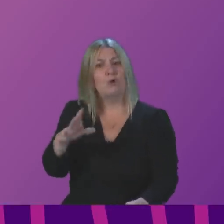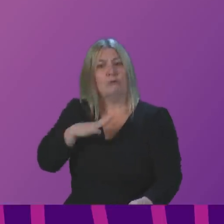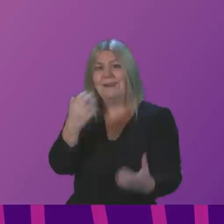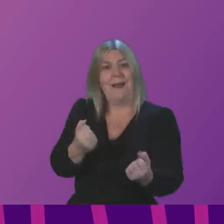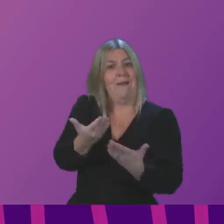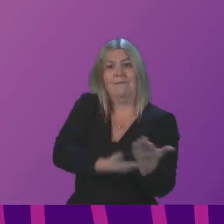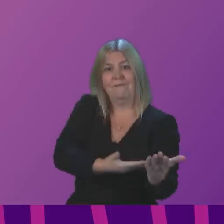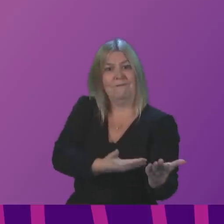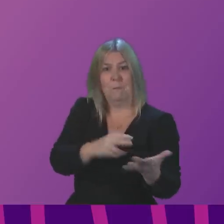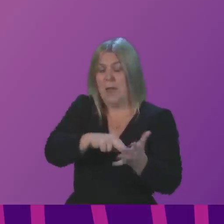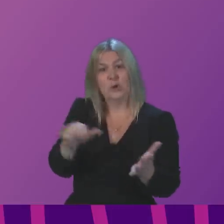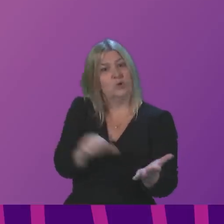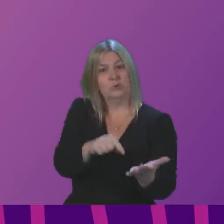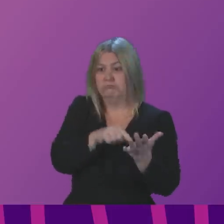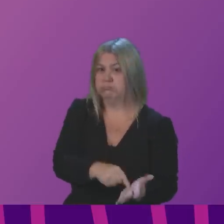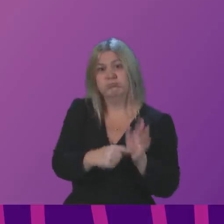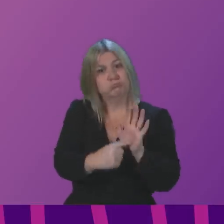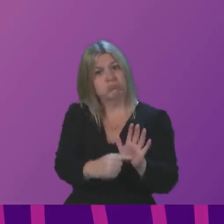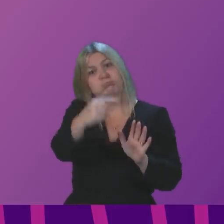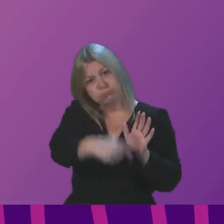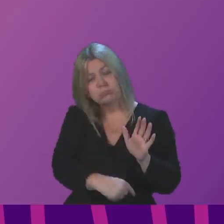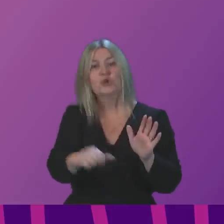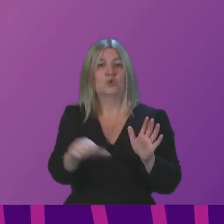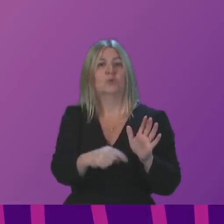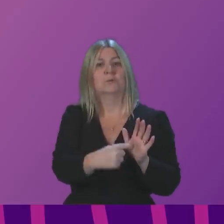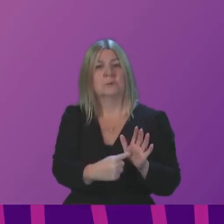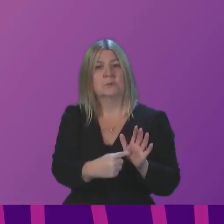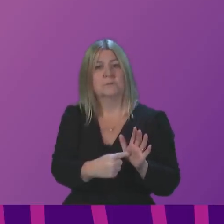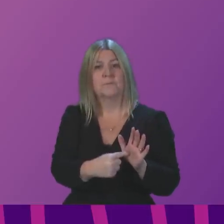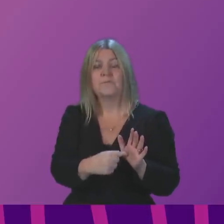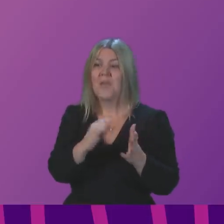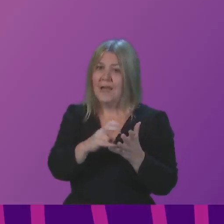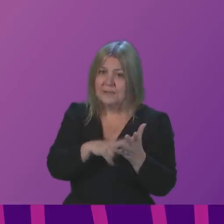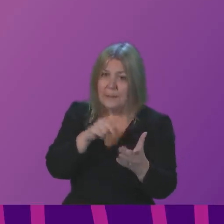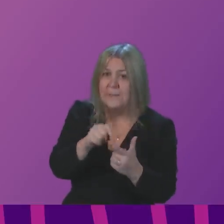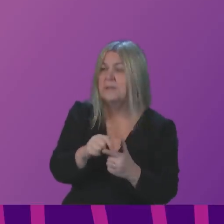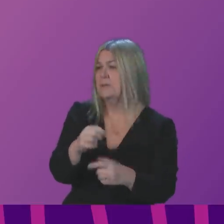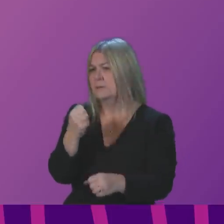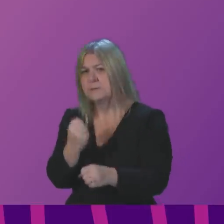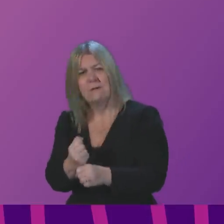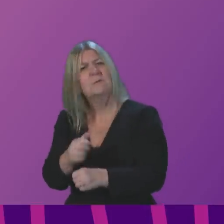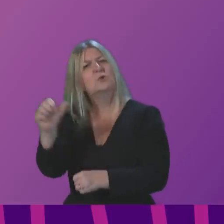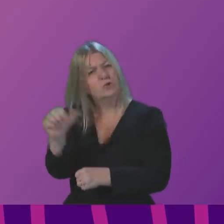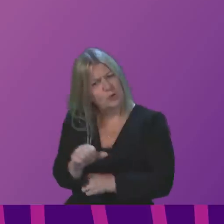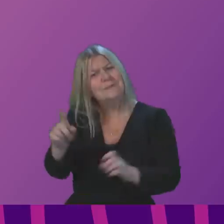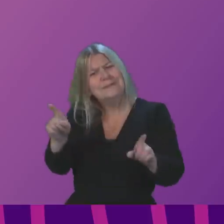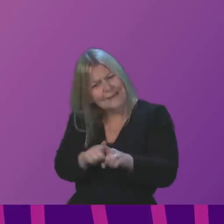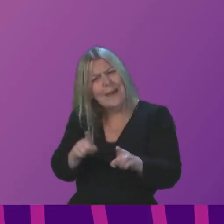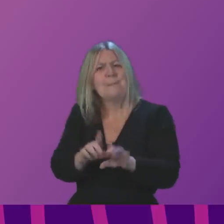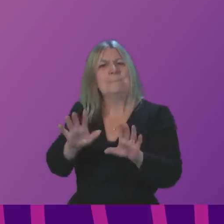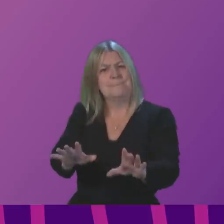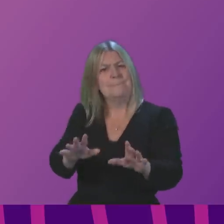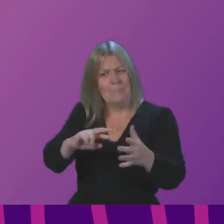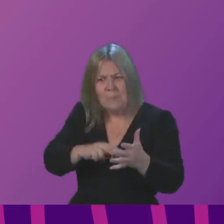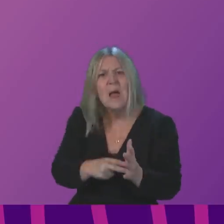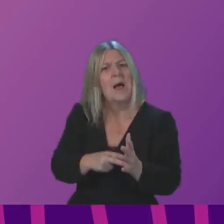that could have stopped this mess happening. The SNP Scottish Government needs to show the same urgency to rolling out the booster vaccines as was